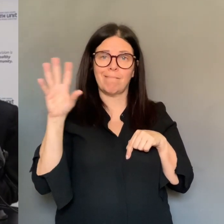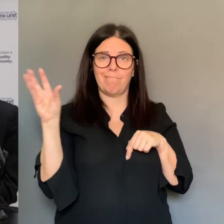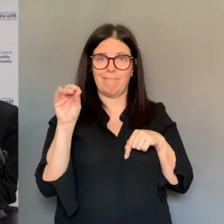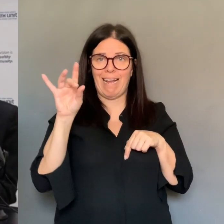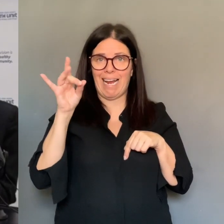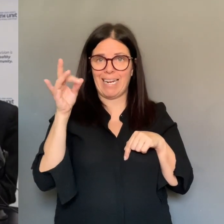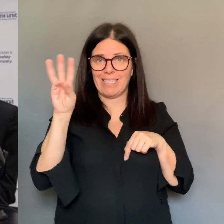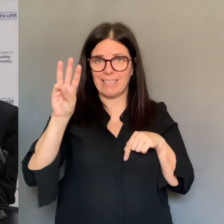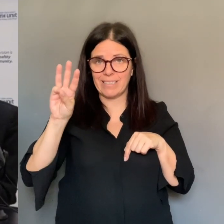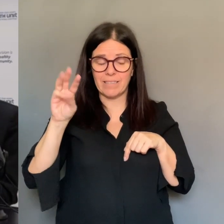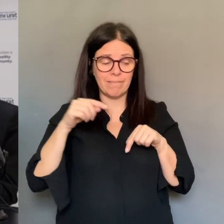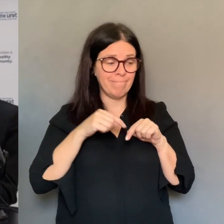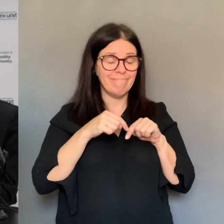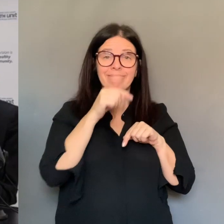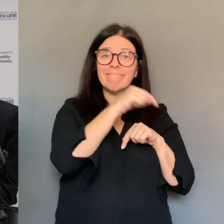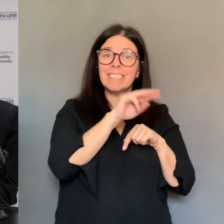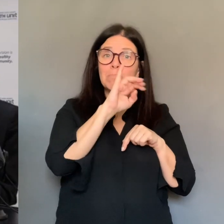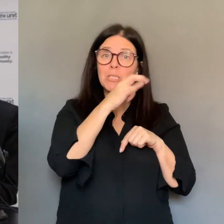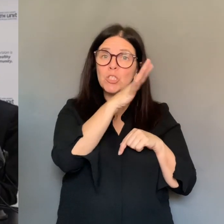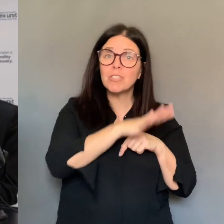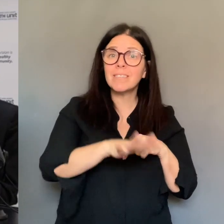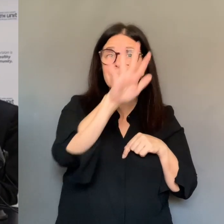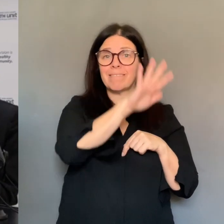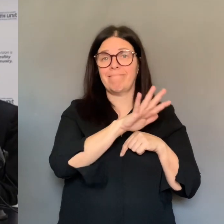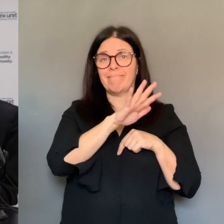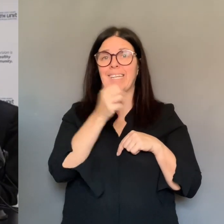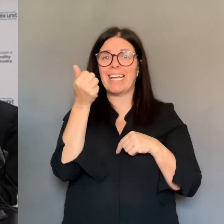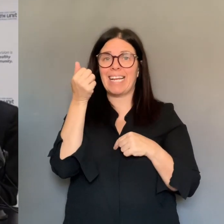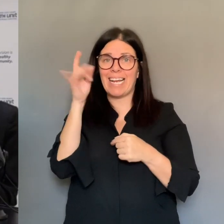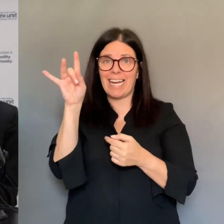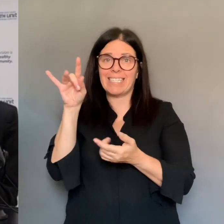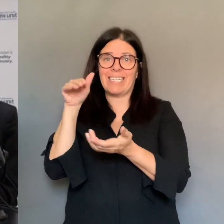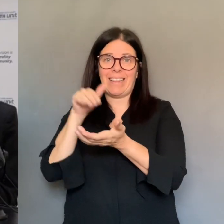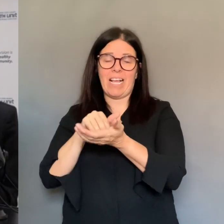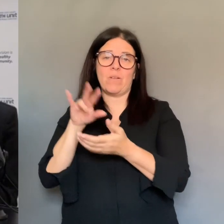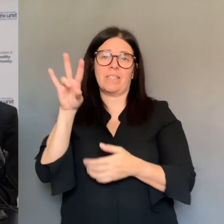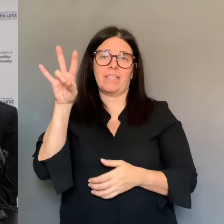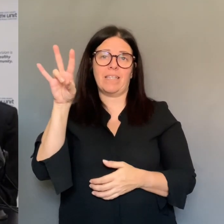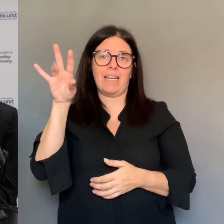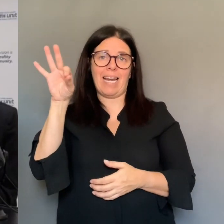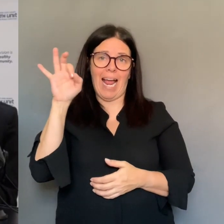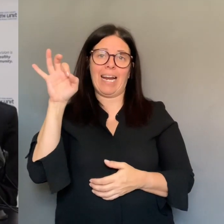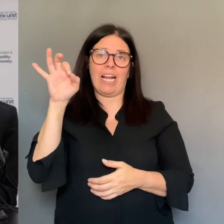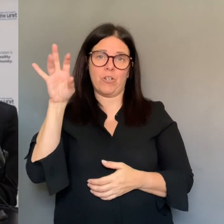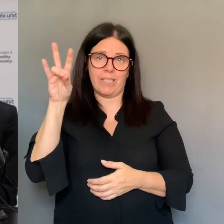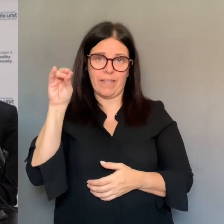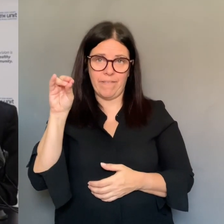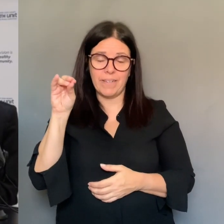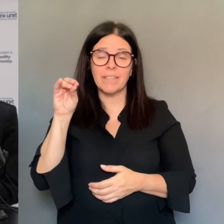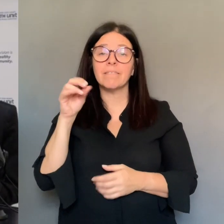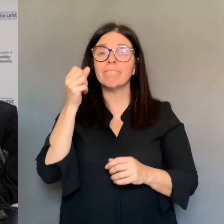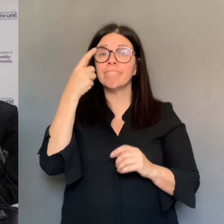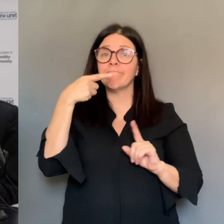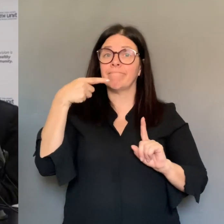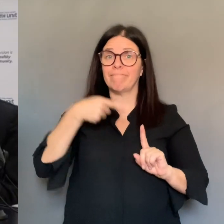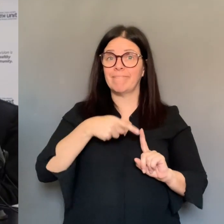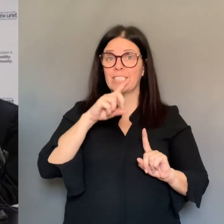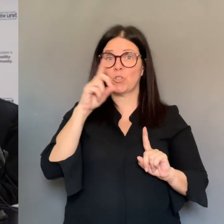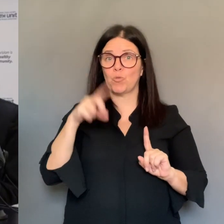are in Ontario. Chatham-Kent has 17 cases and Sarnia-Lambton has reported 86 cases.